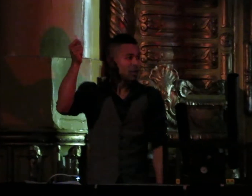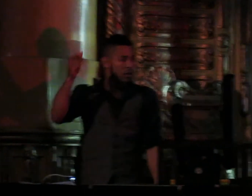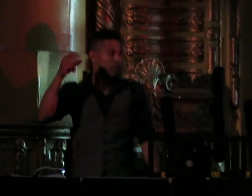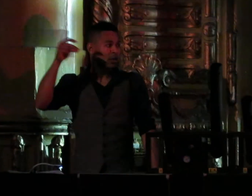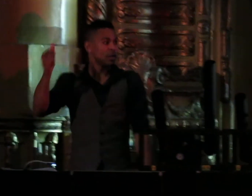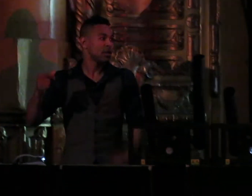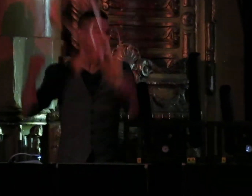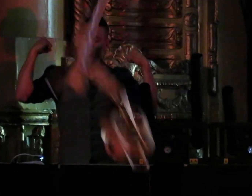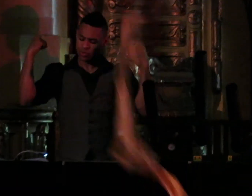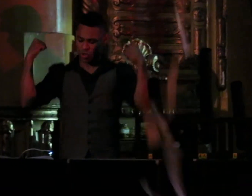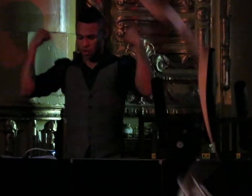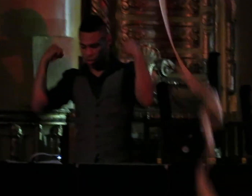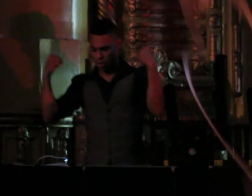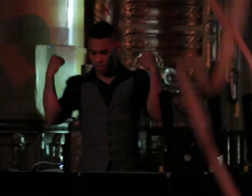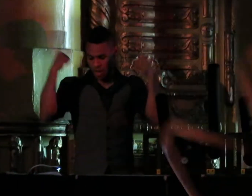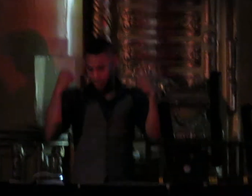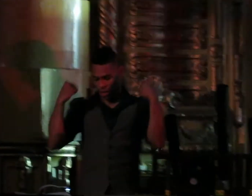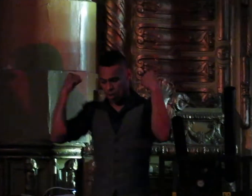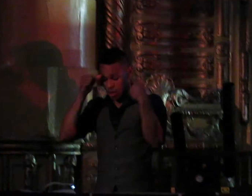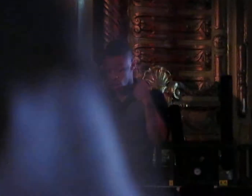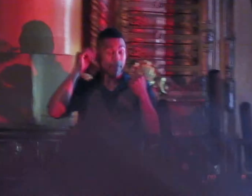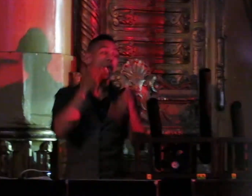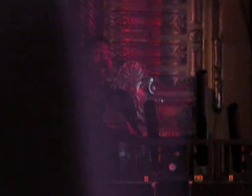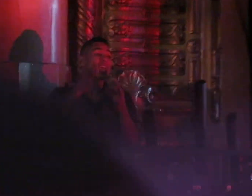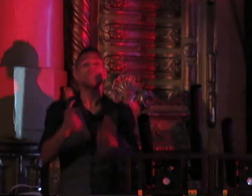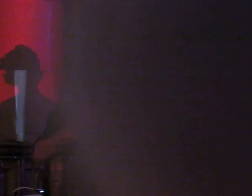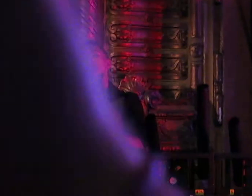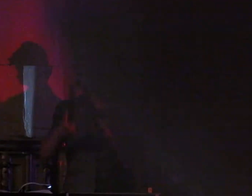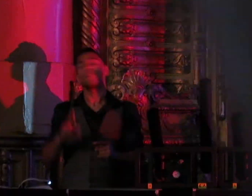strong I can't keep my style, I can't make what I've done